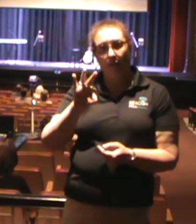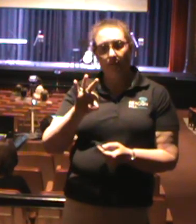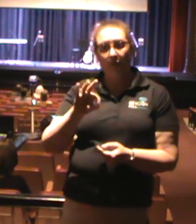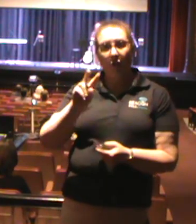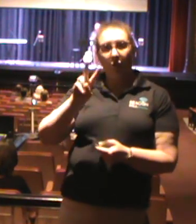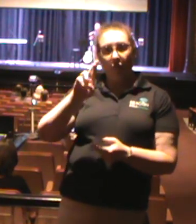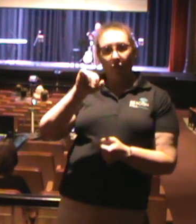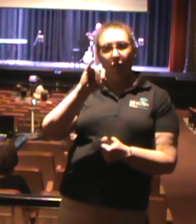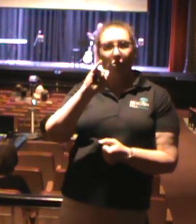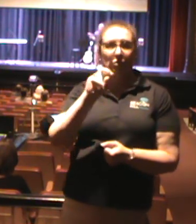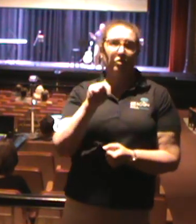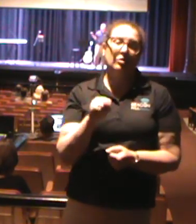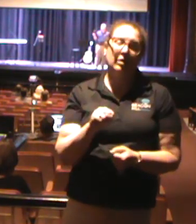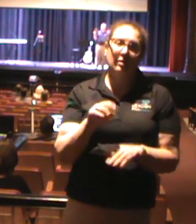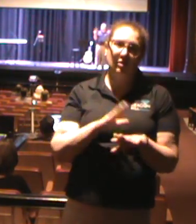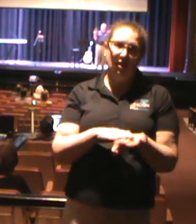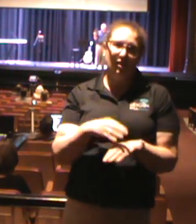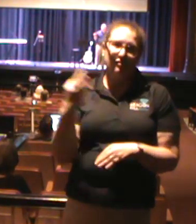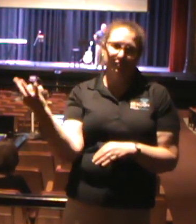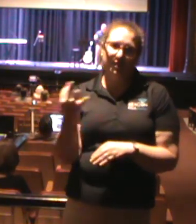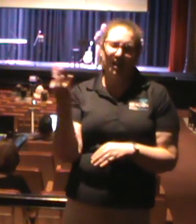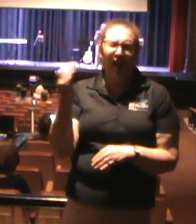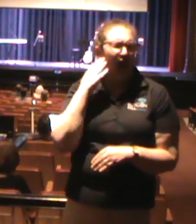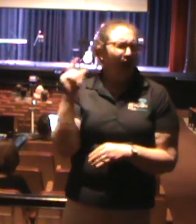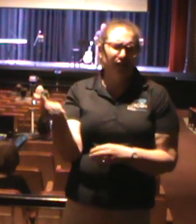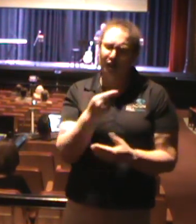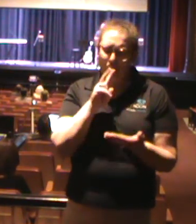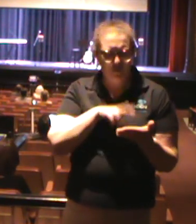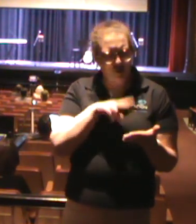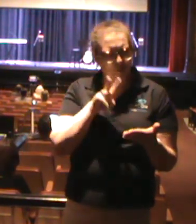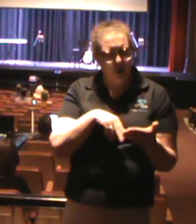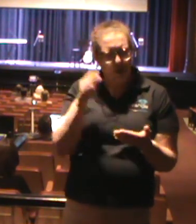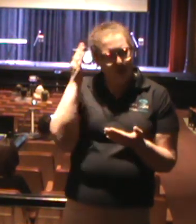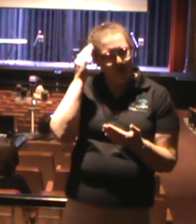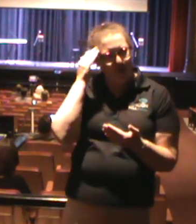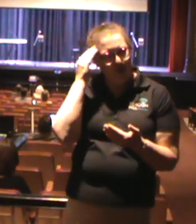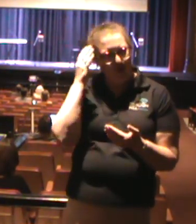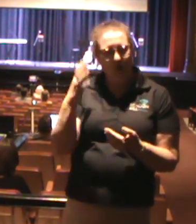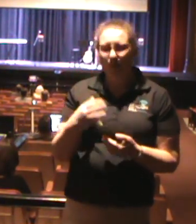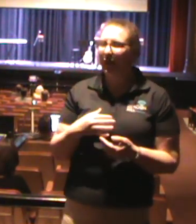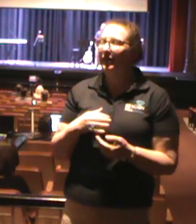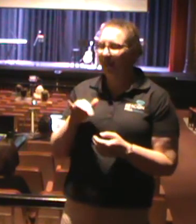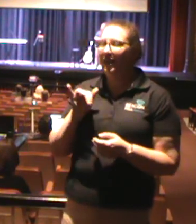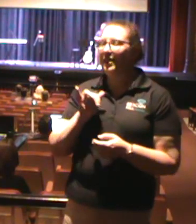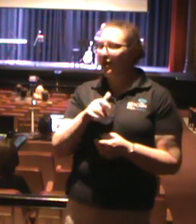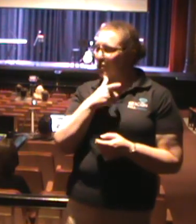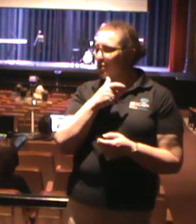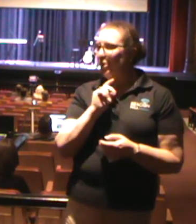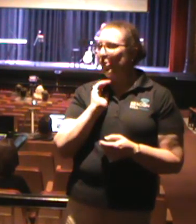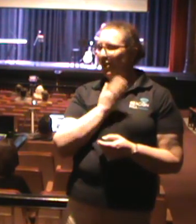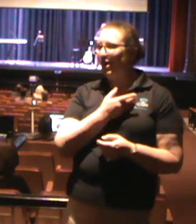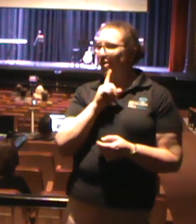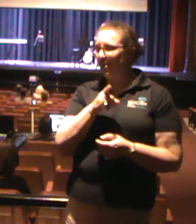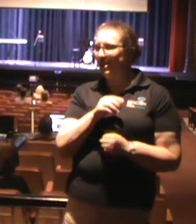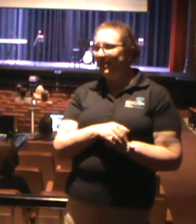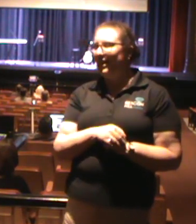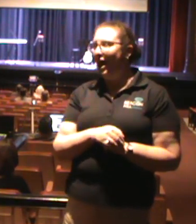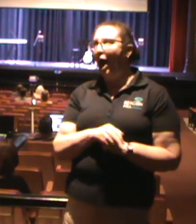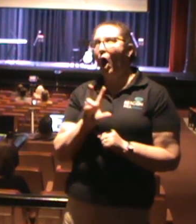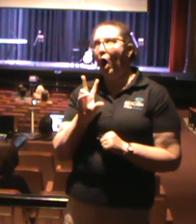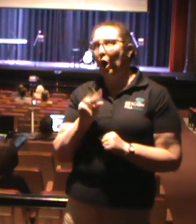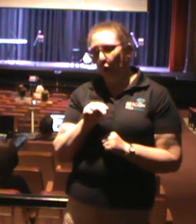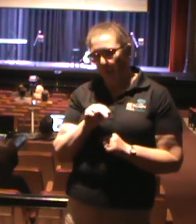study. And I know you all all studied the hand. I know you all already read it. You already know it. Because that's just the type of people you are, right? No.